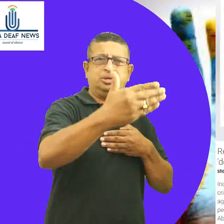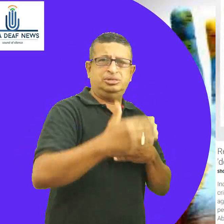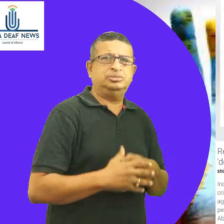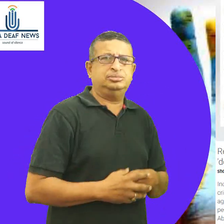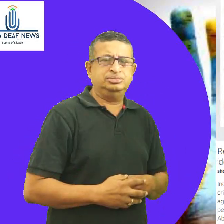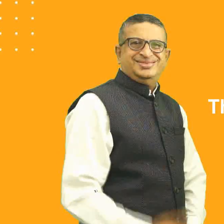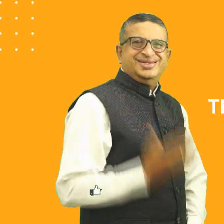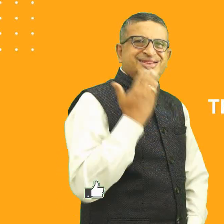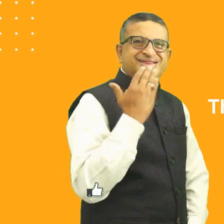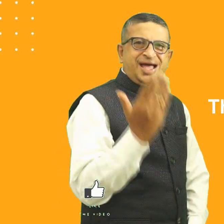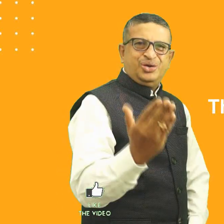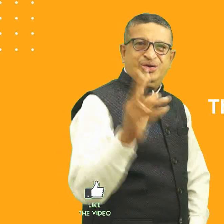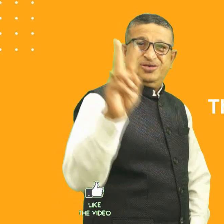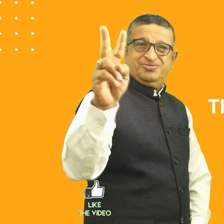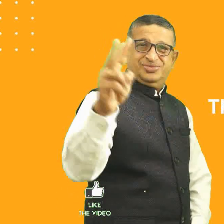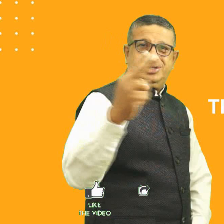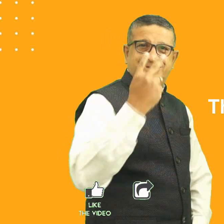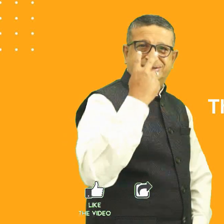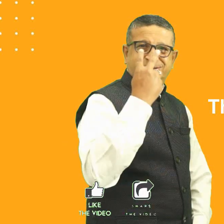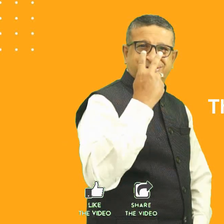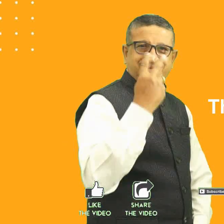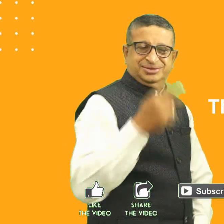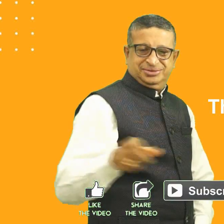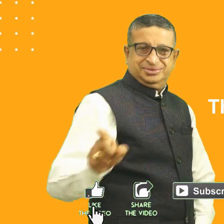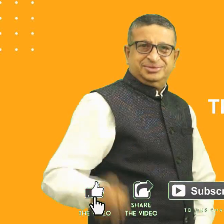tweeted,